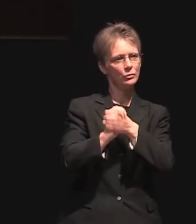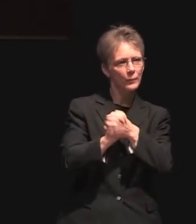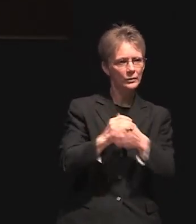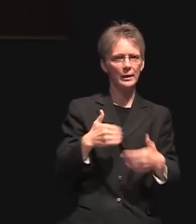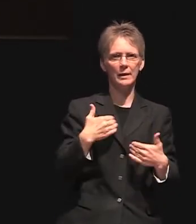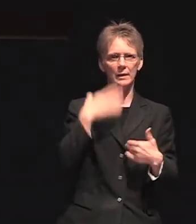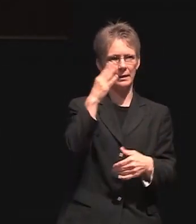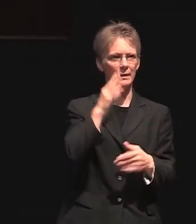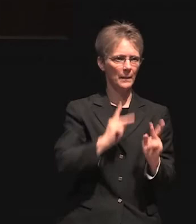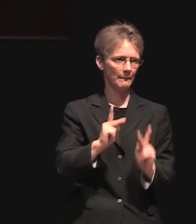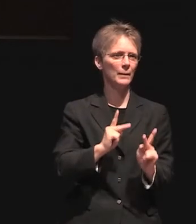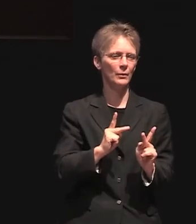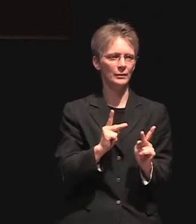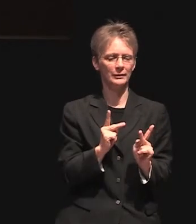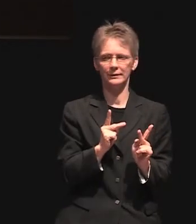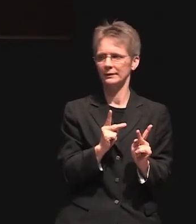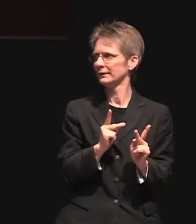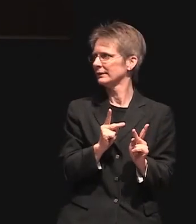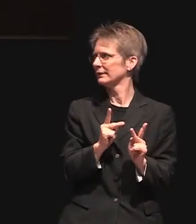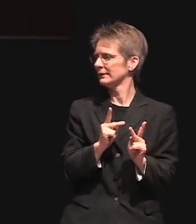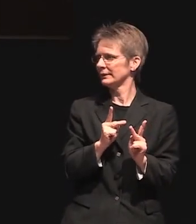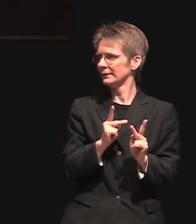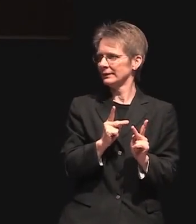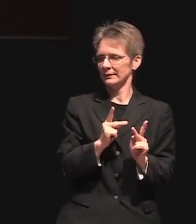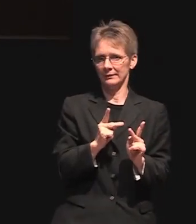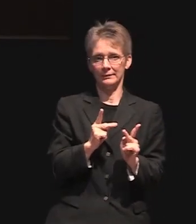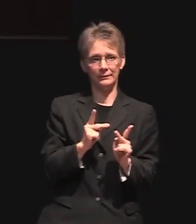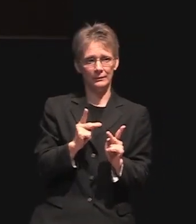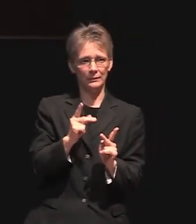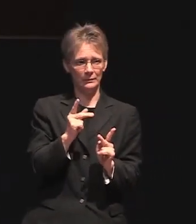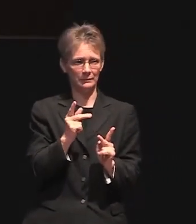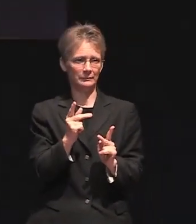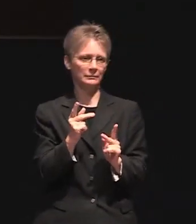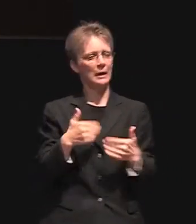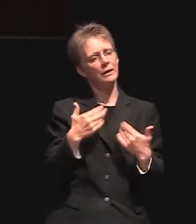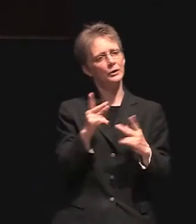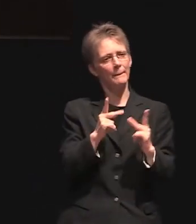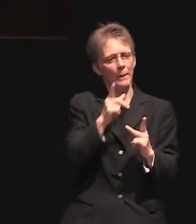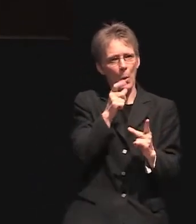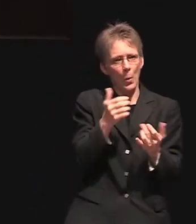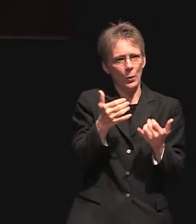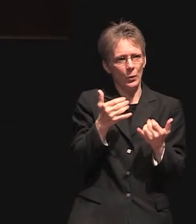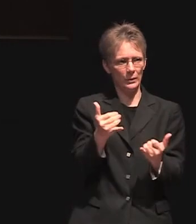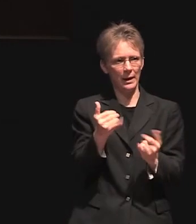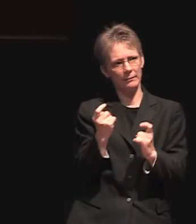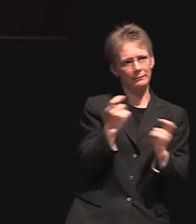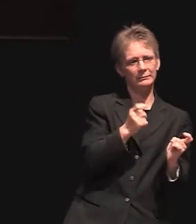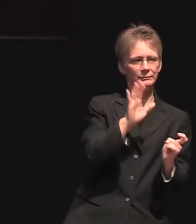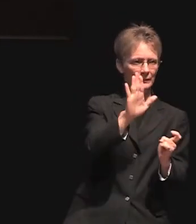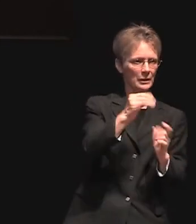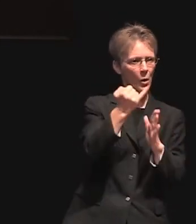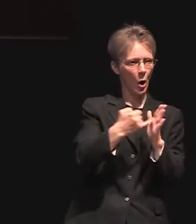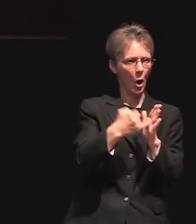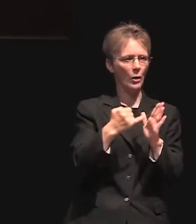people whose works of art now grace the tunnel between the canon house office building